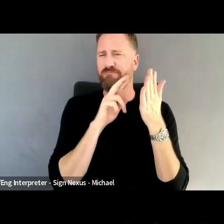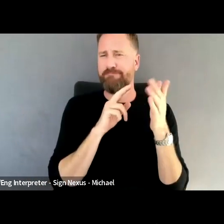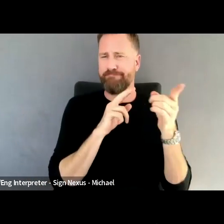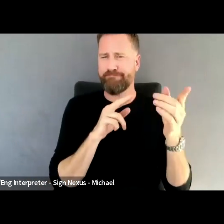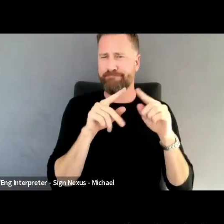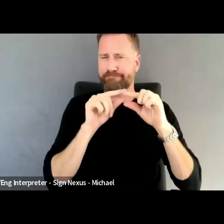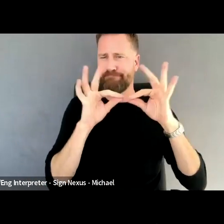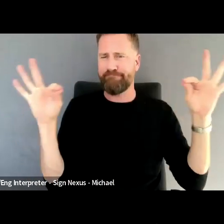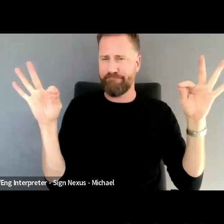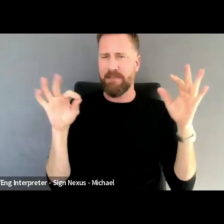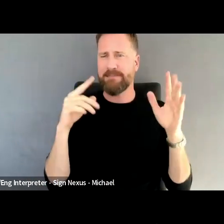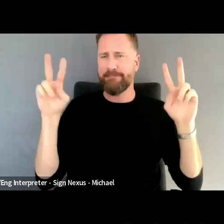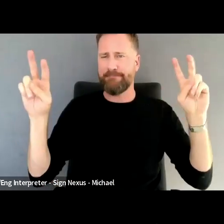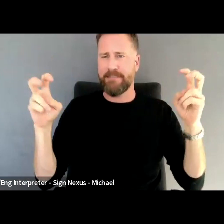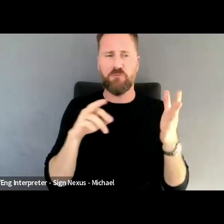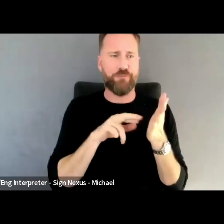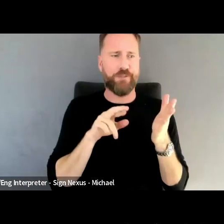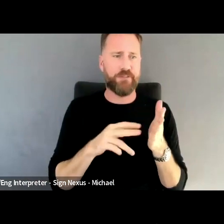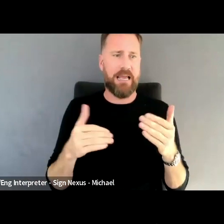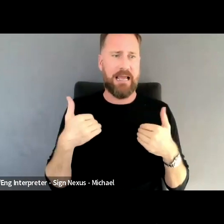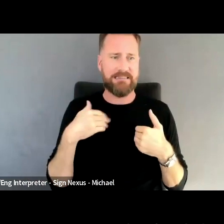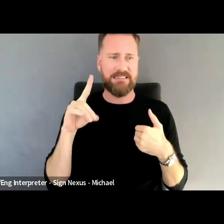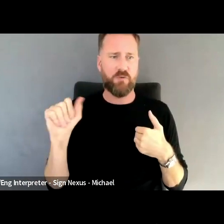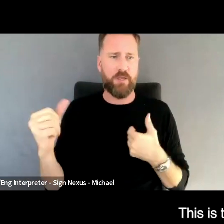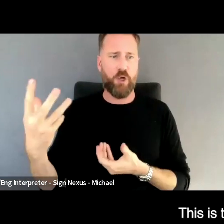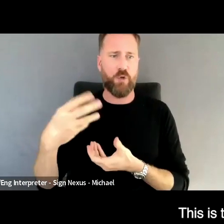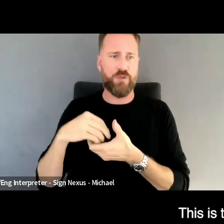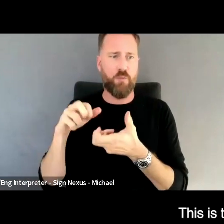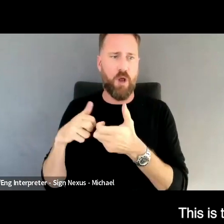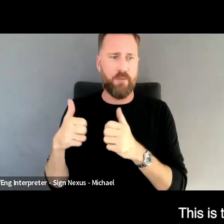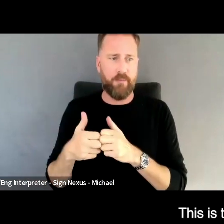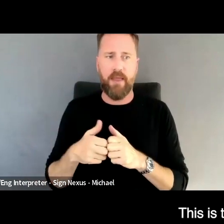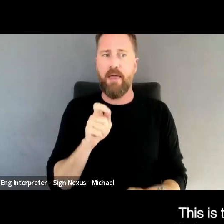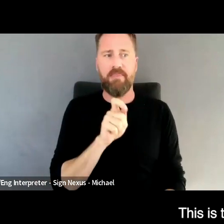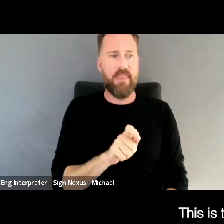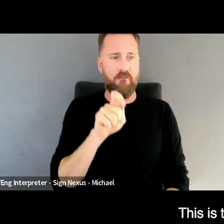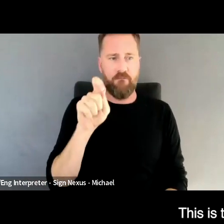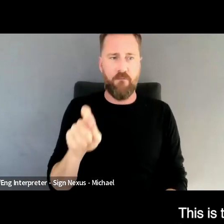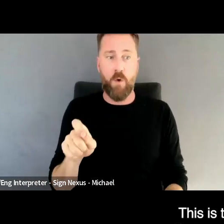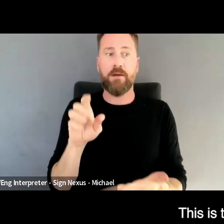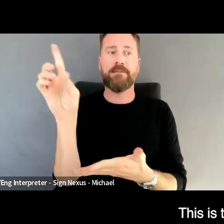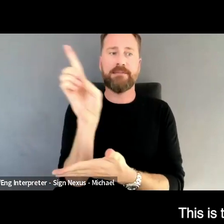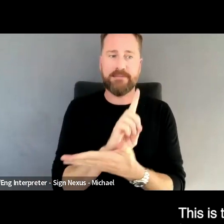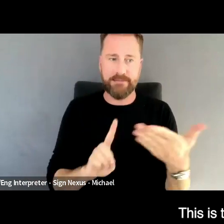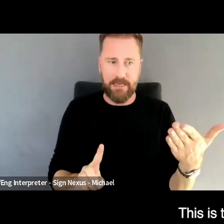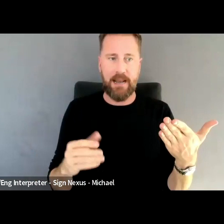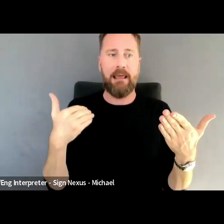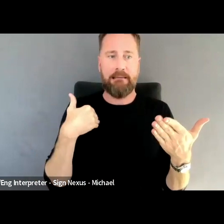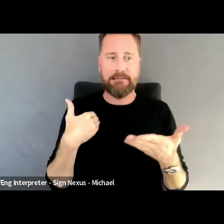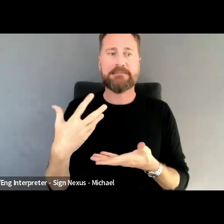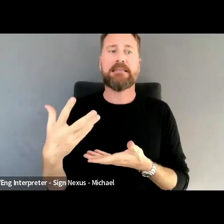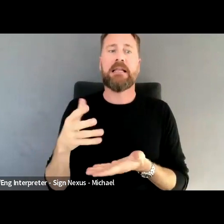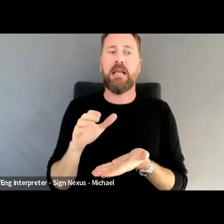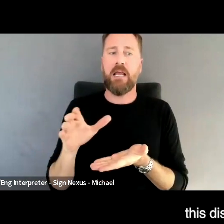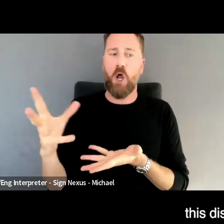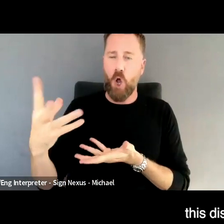Therefore, design has an exclusion problem. This is the fundamentals that we work in every day is to